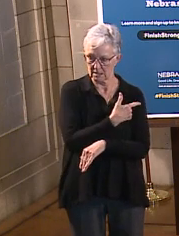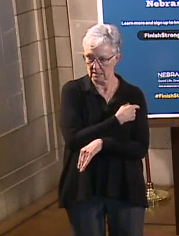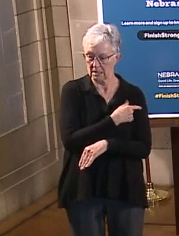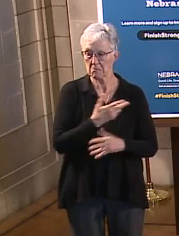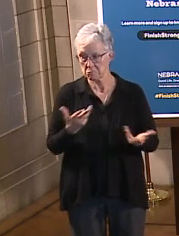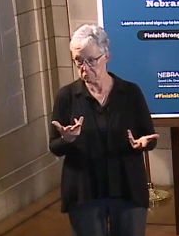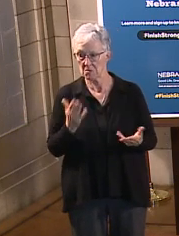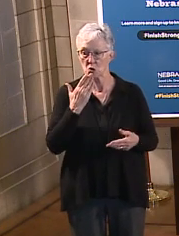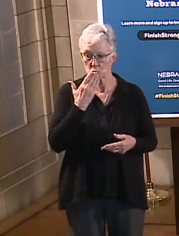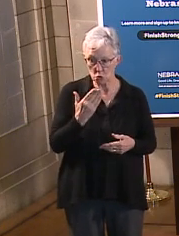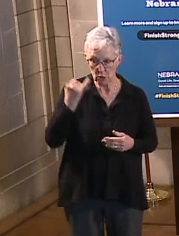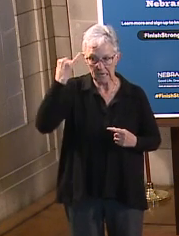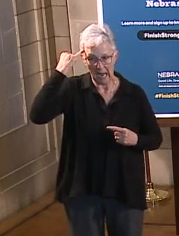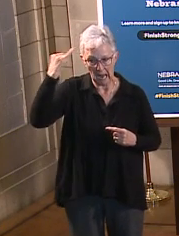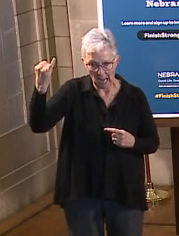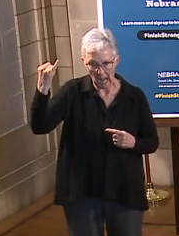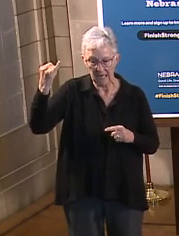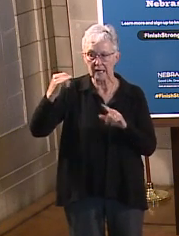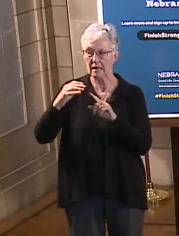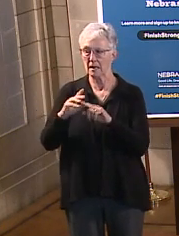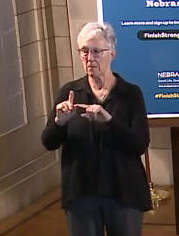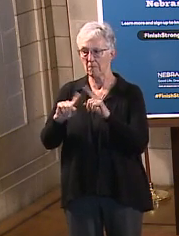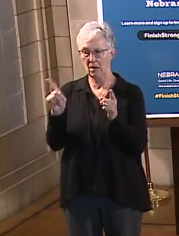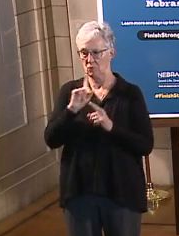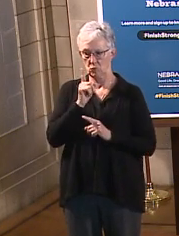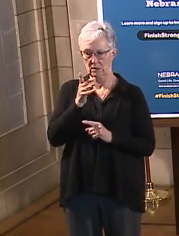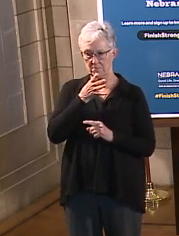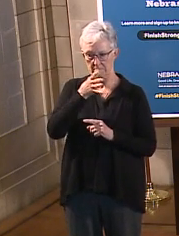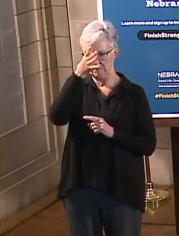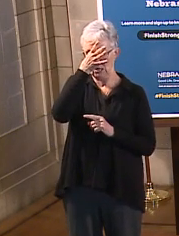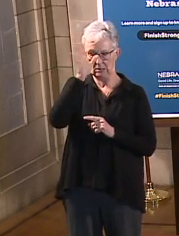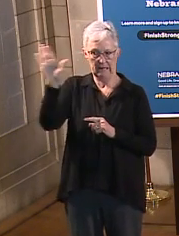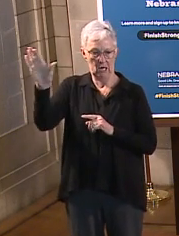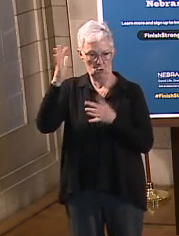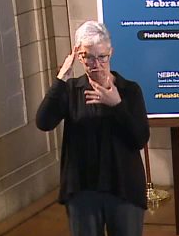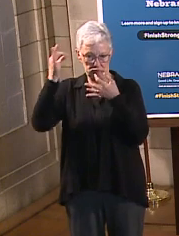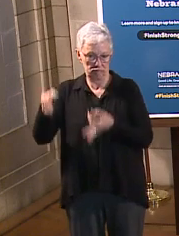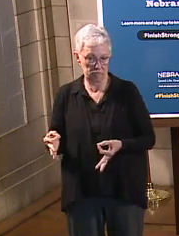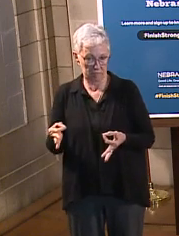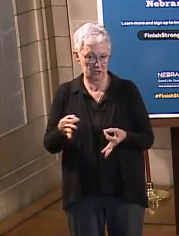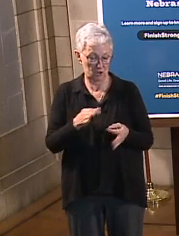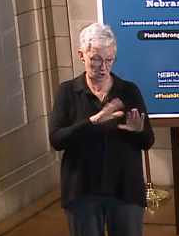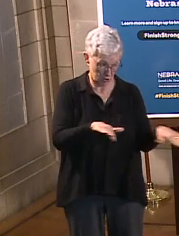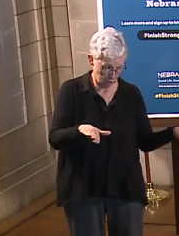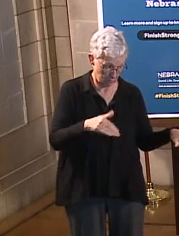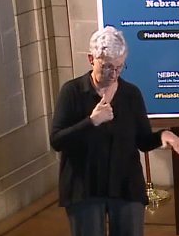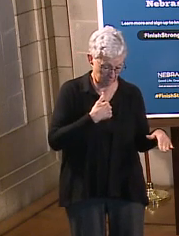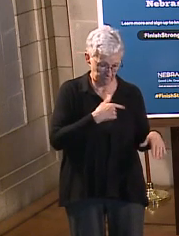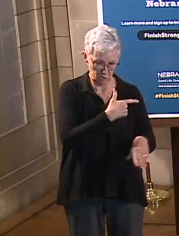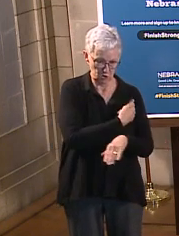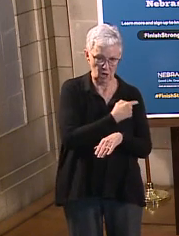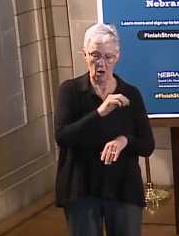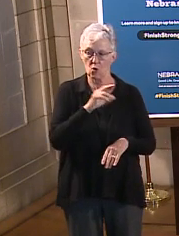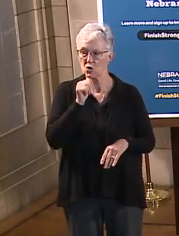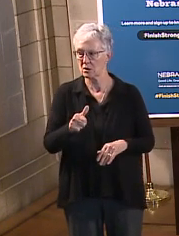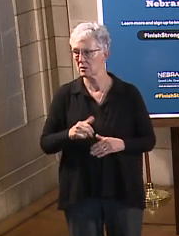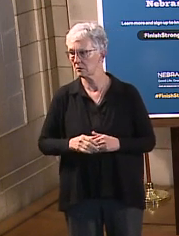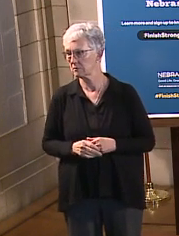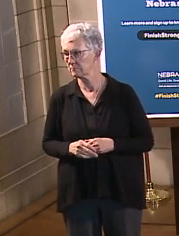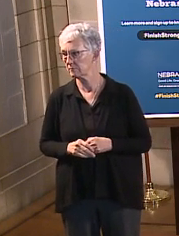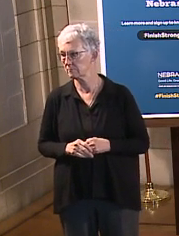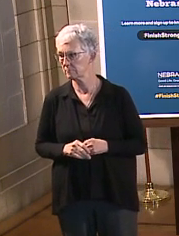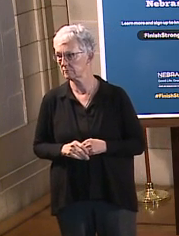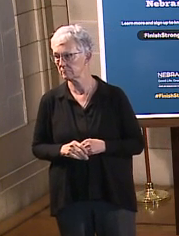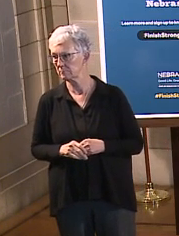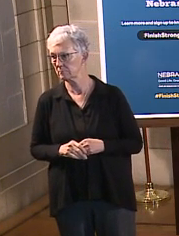is a good idea, ultimately be up to the parents to decide whether or not those children would get the vaccine. How will vaccinating